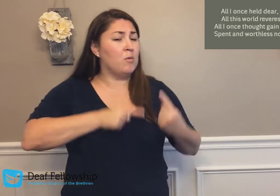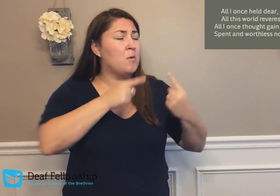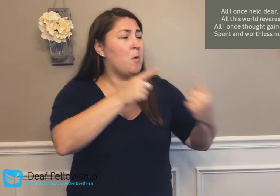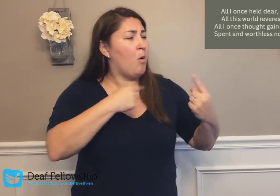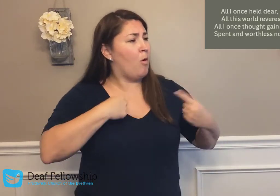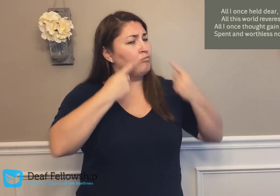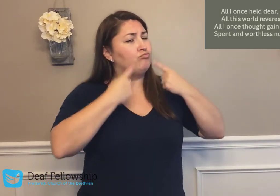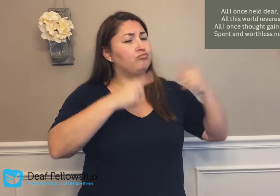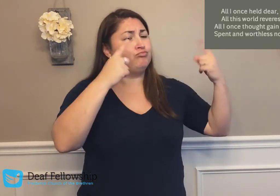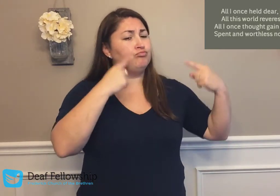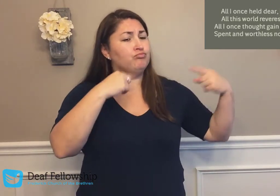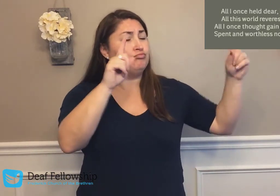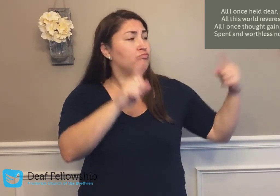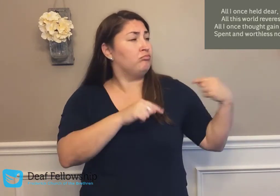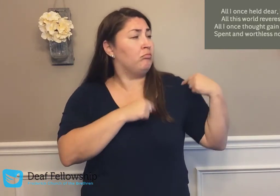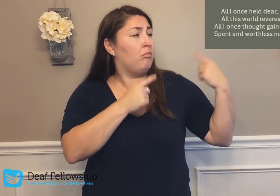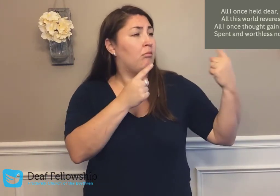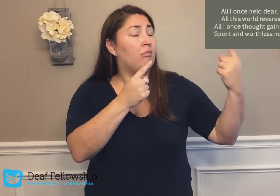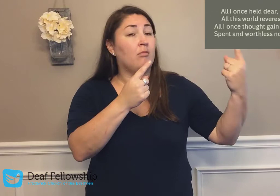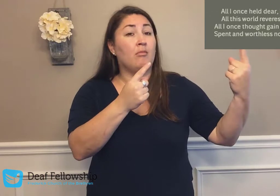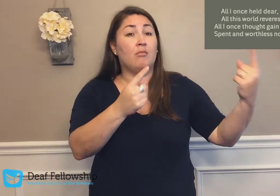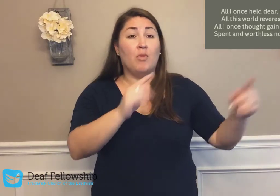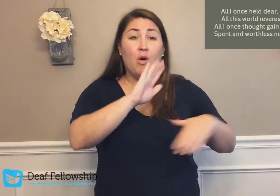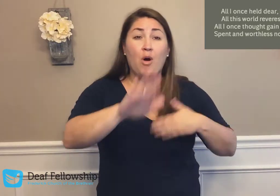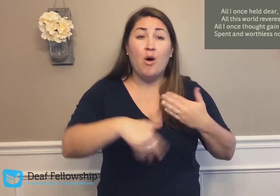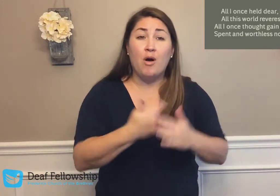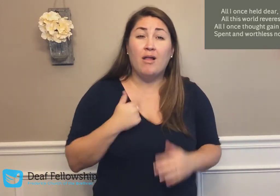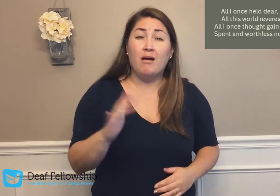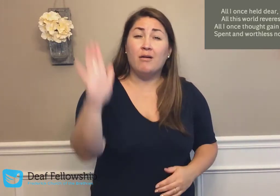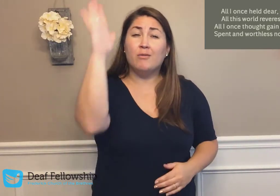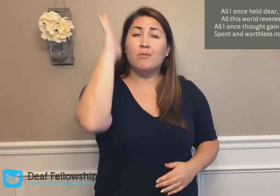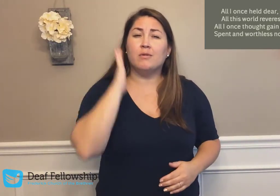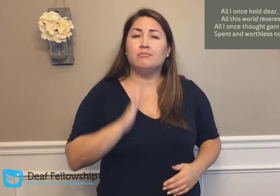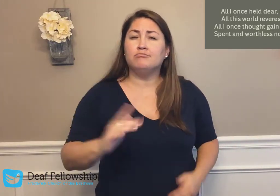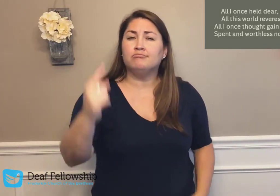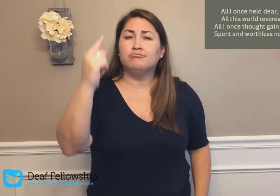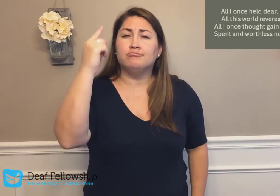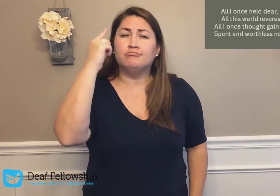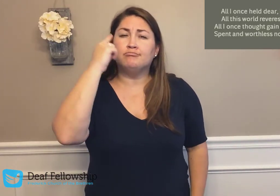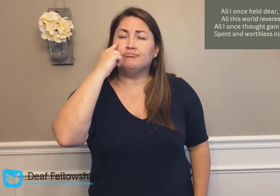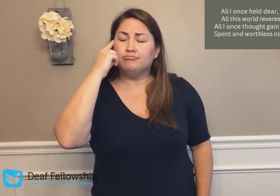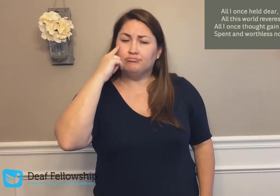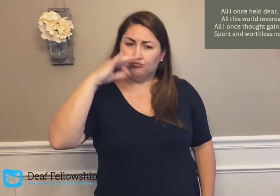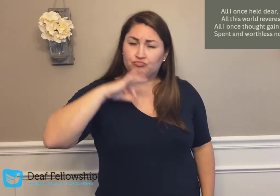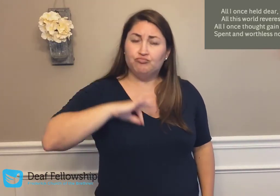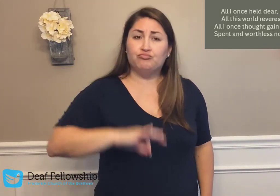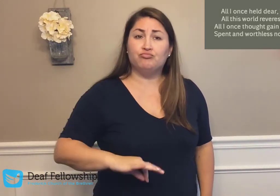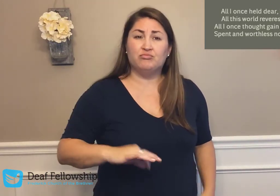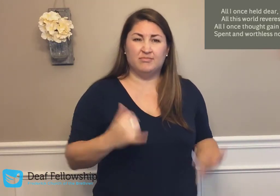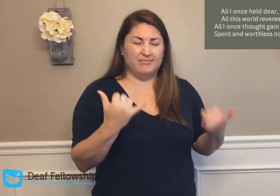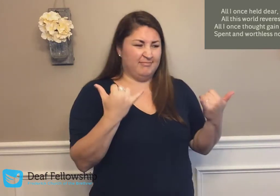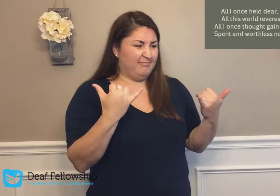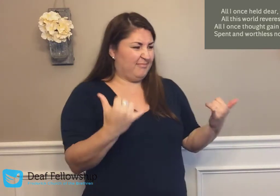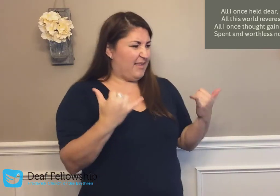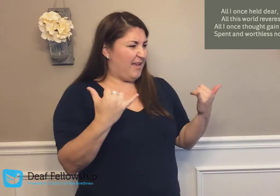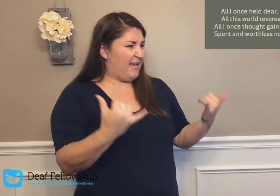wars to own All I once thought gained, I